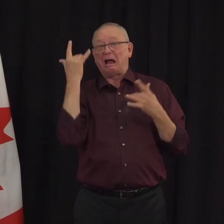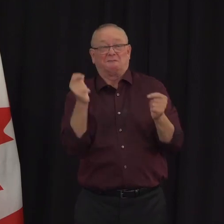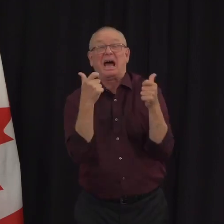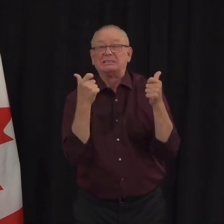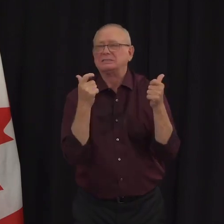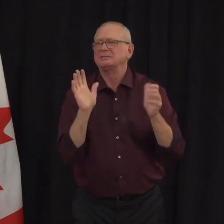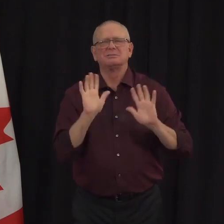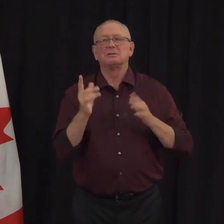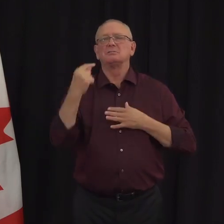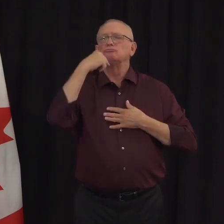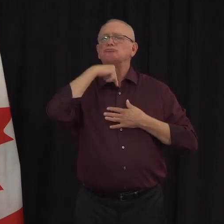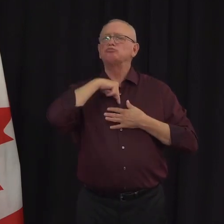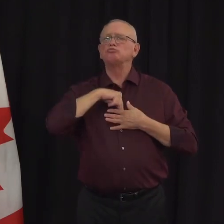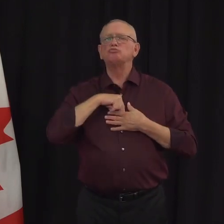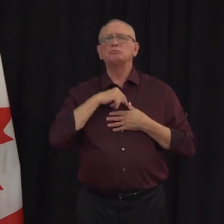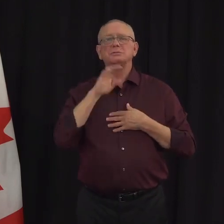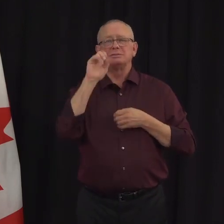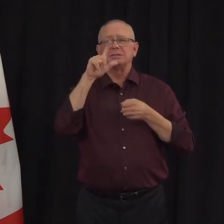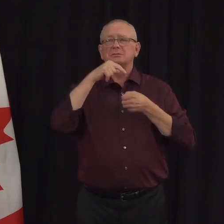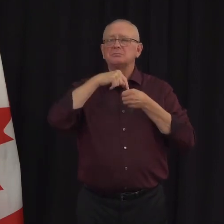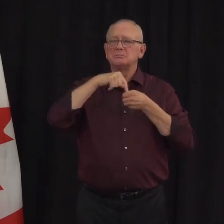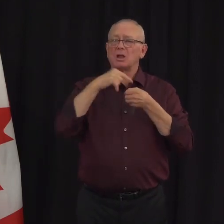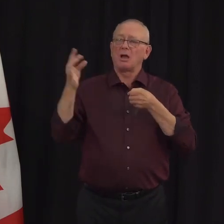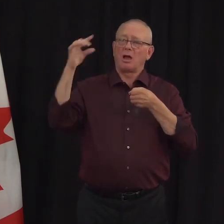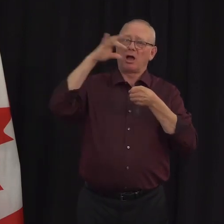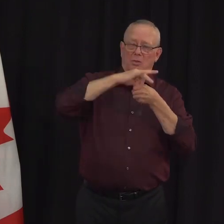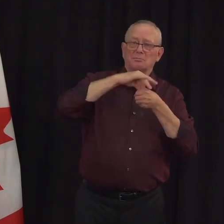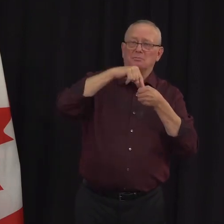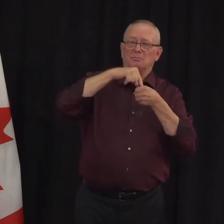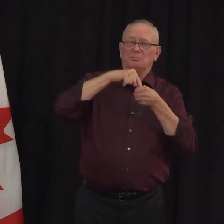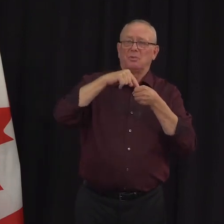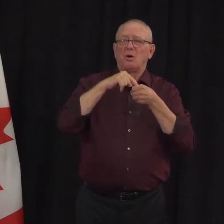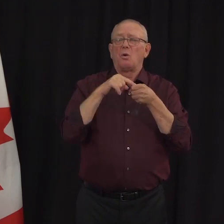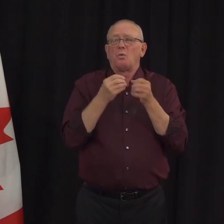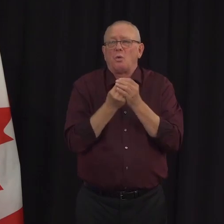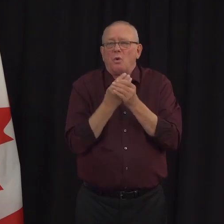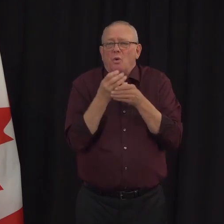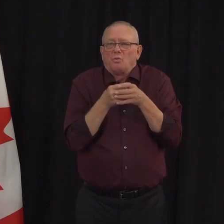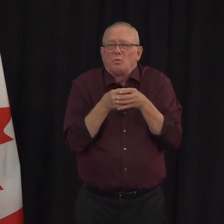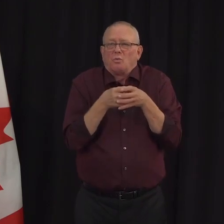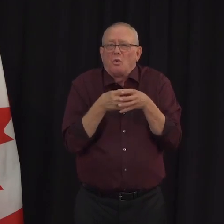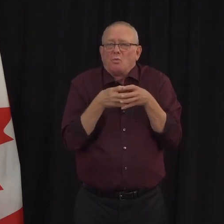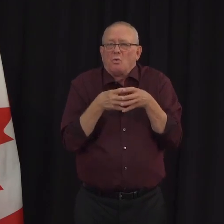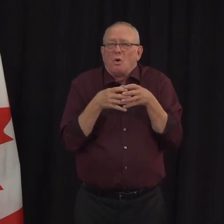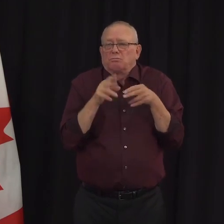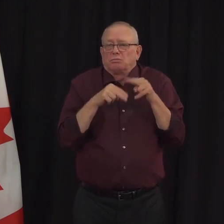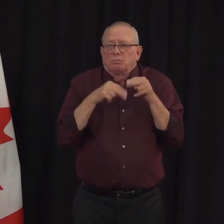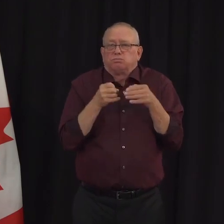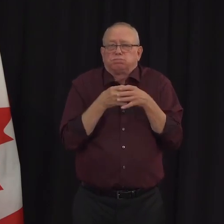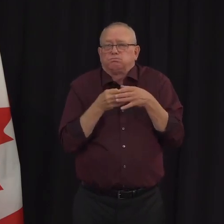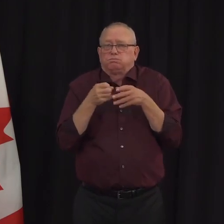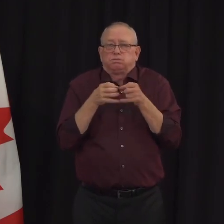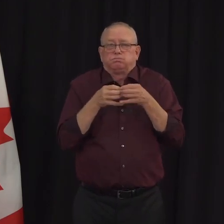If enough virus latches onto cells and gets inside them, they take over those cells and